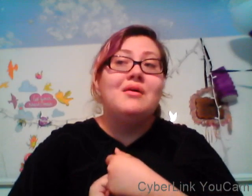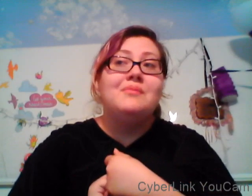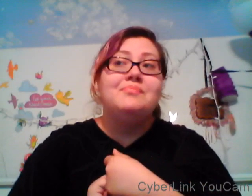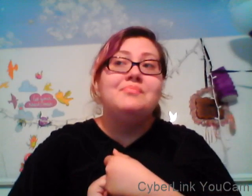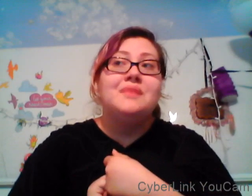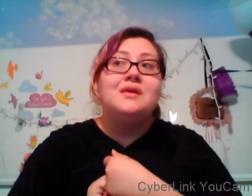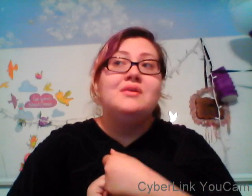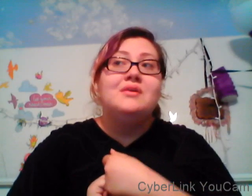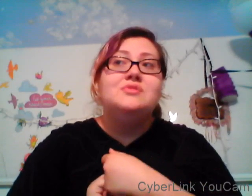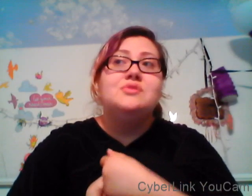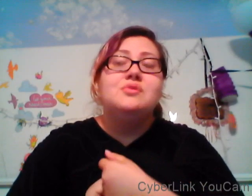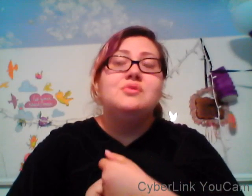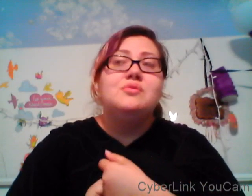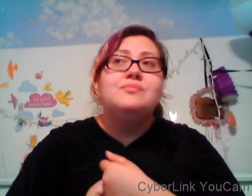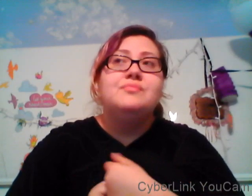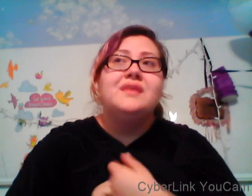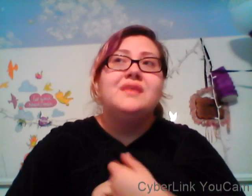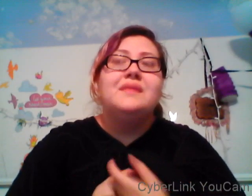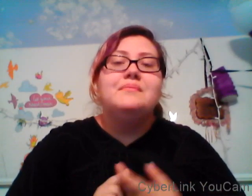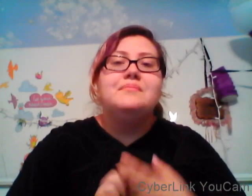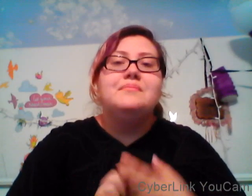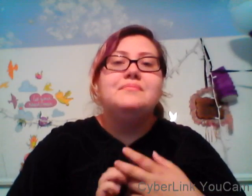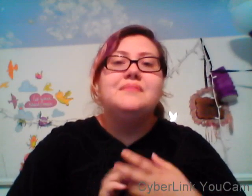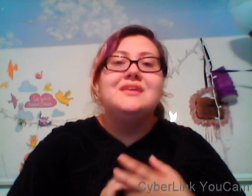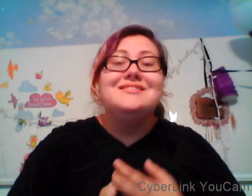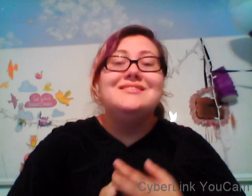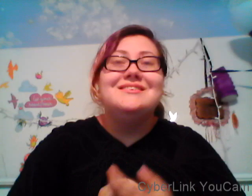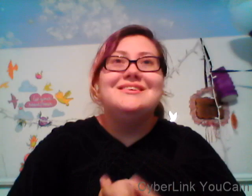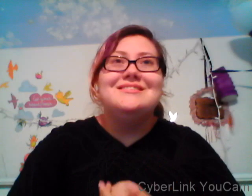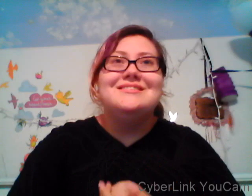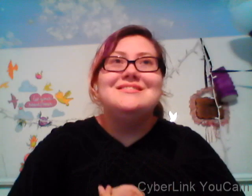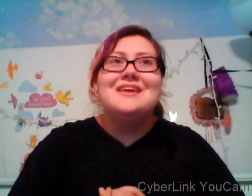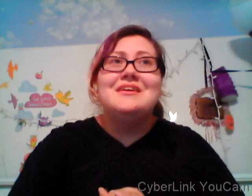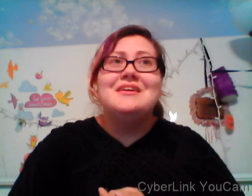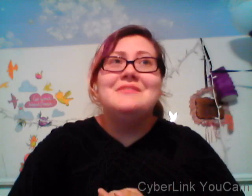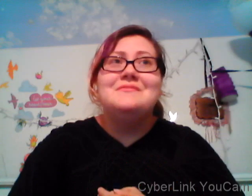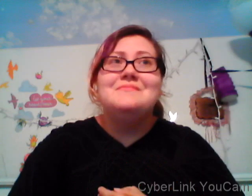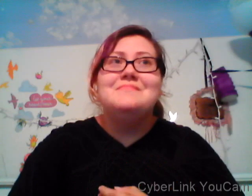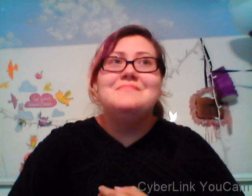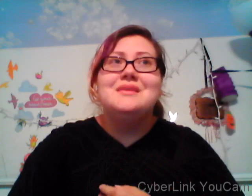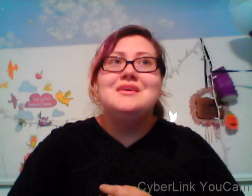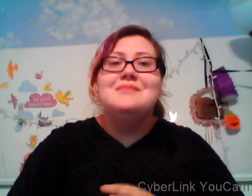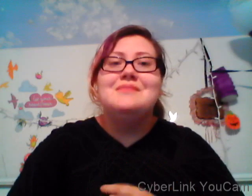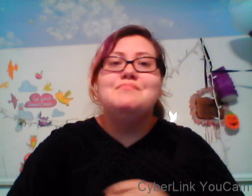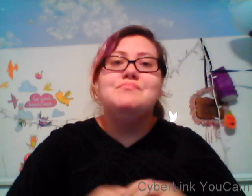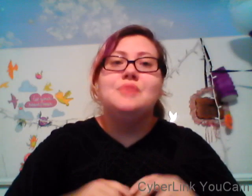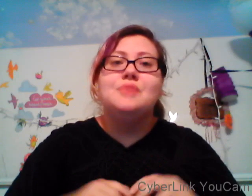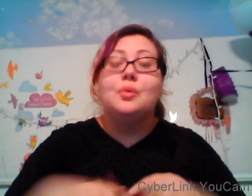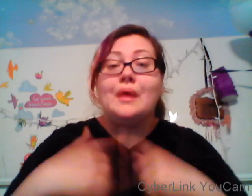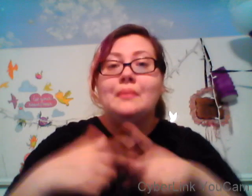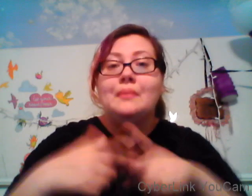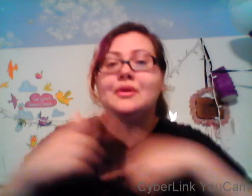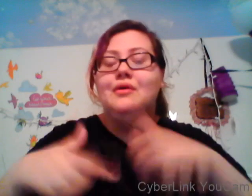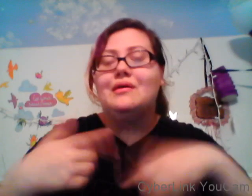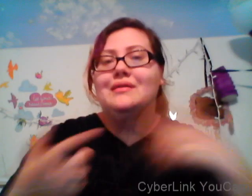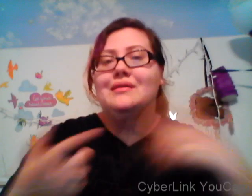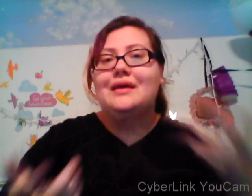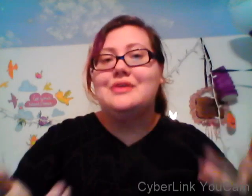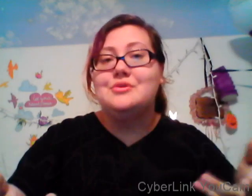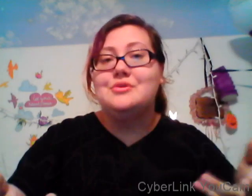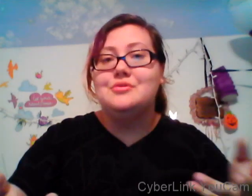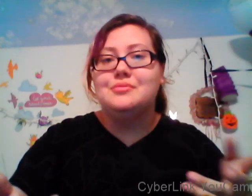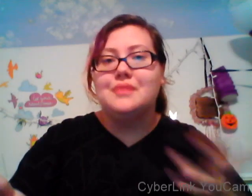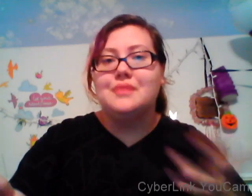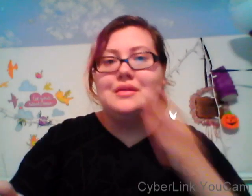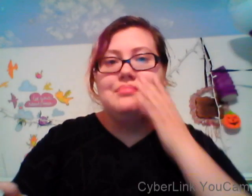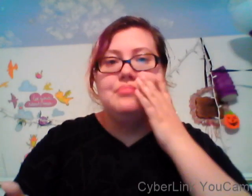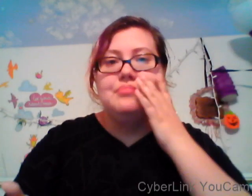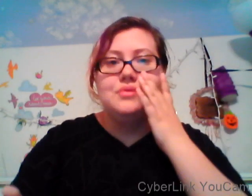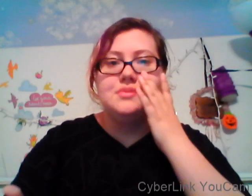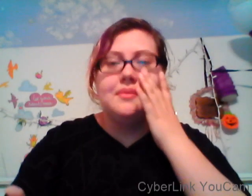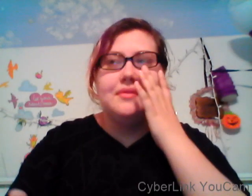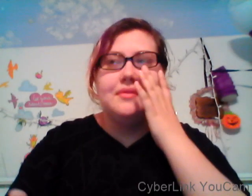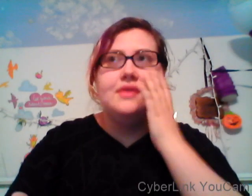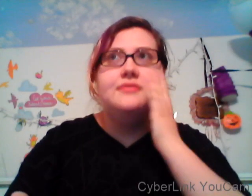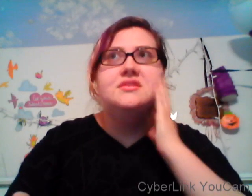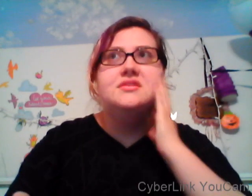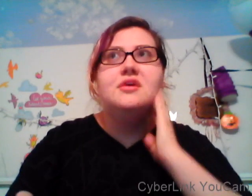grow up right just gonna put that out there so there's that um like I said